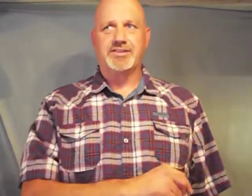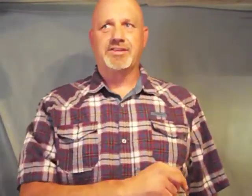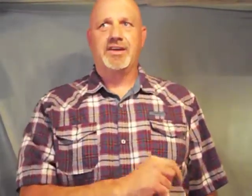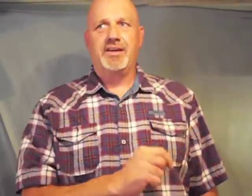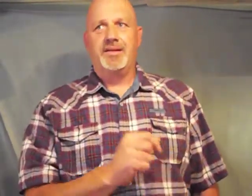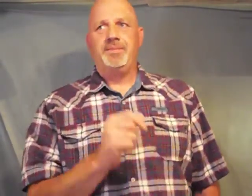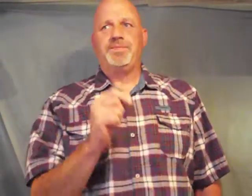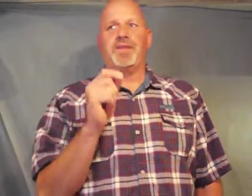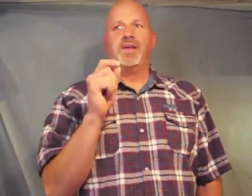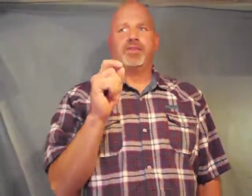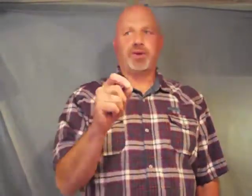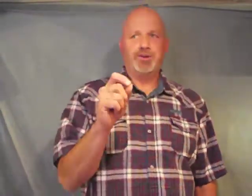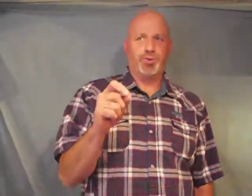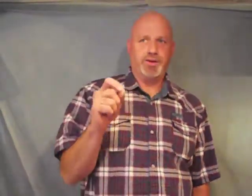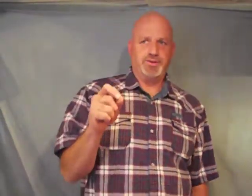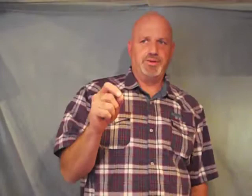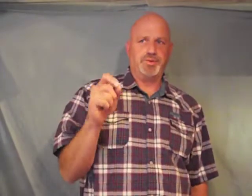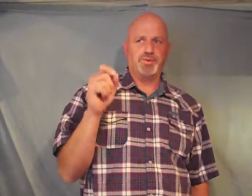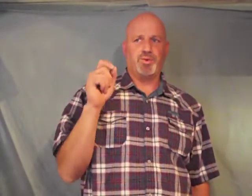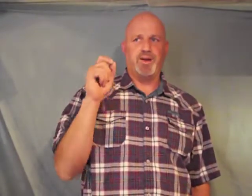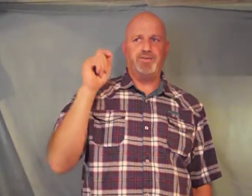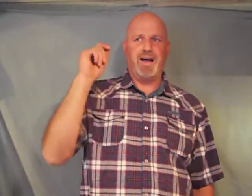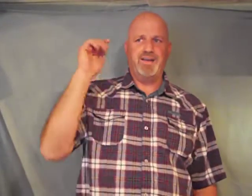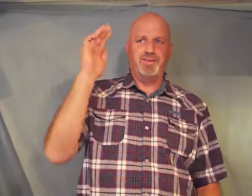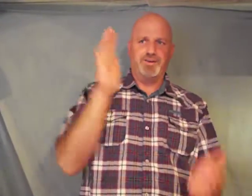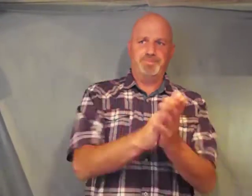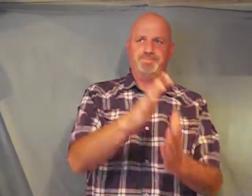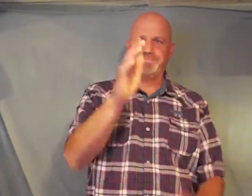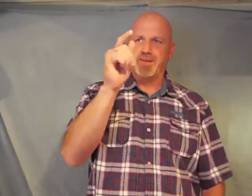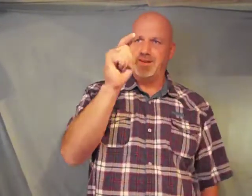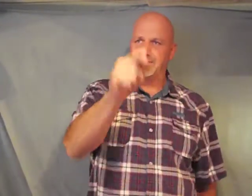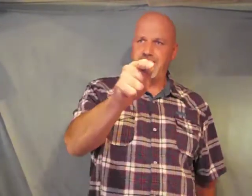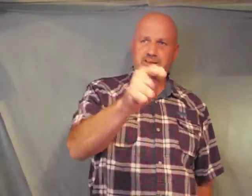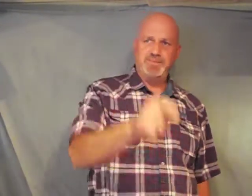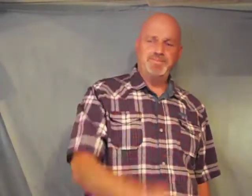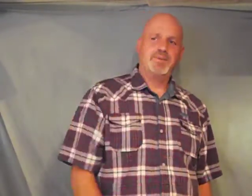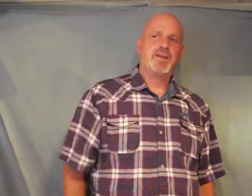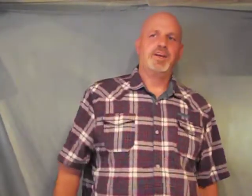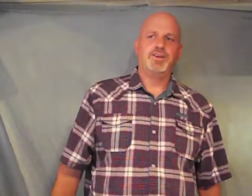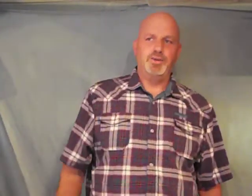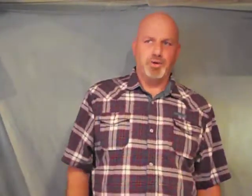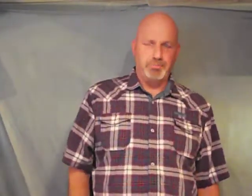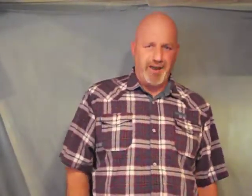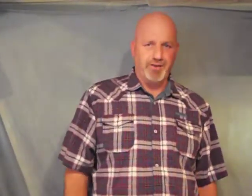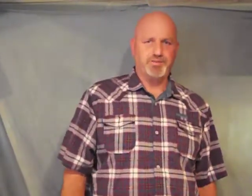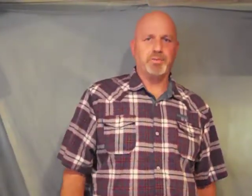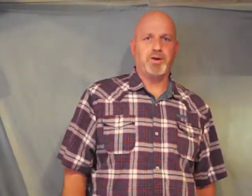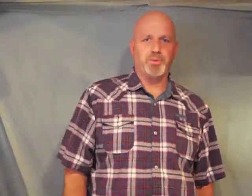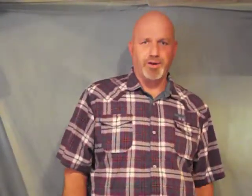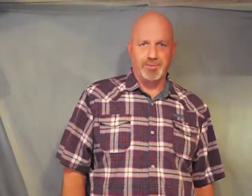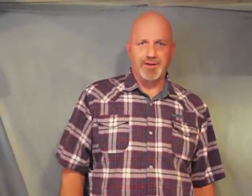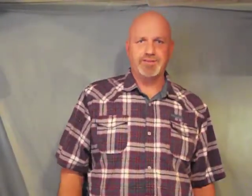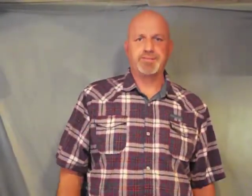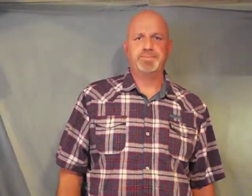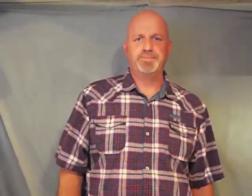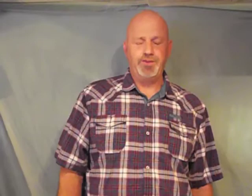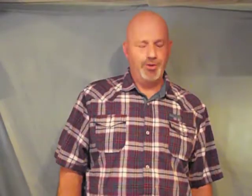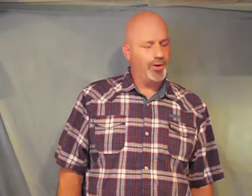3 22 through 25 Satan you are bound from our workplace you are